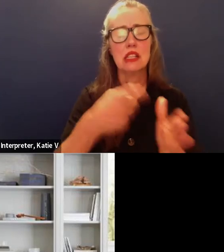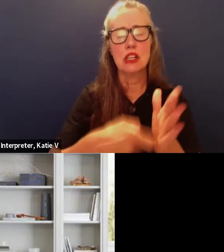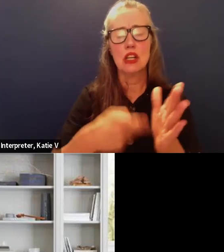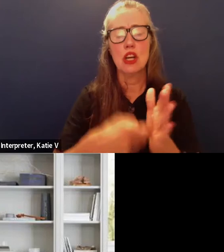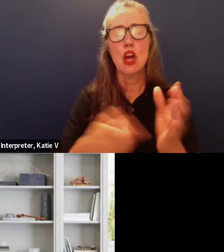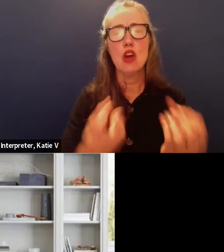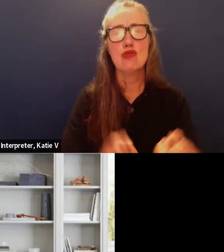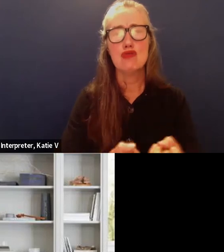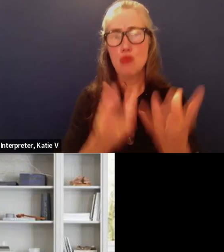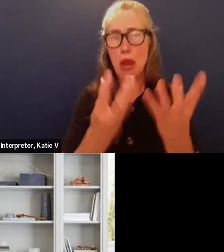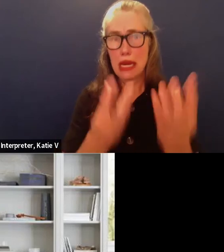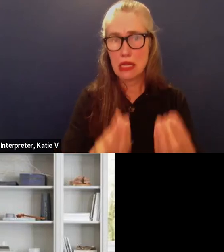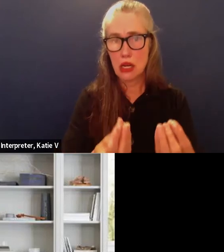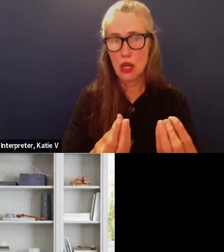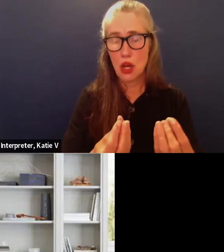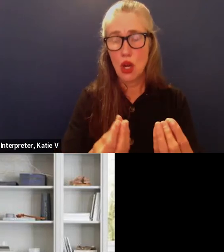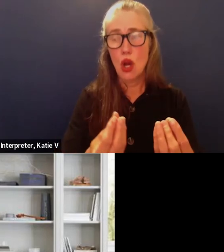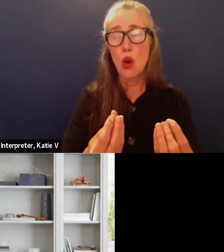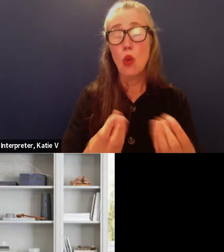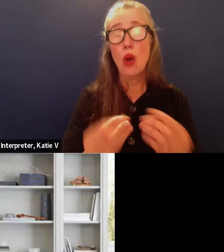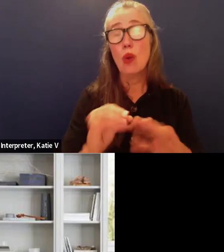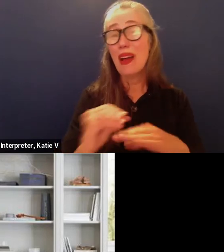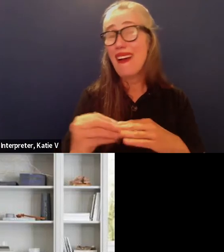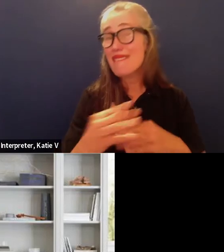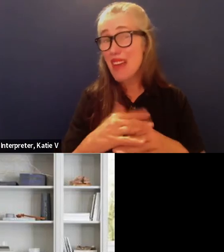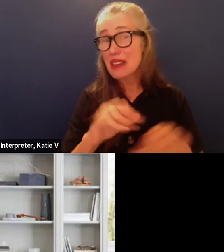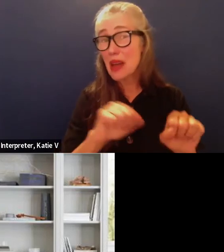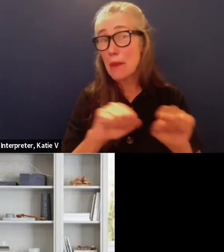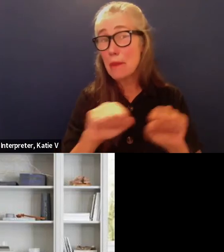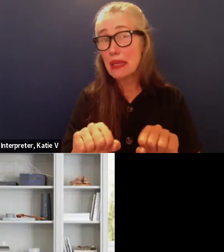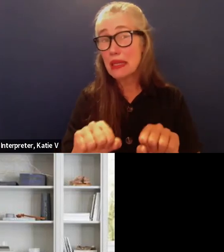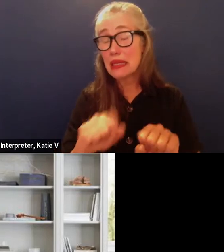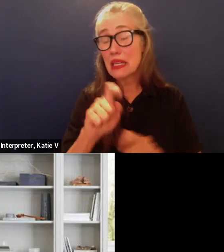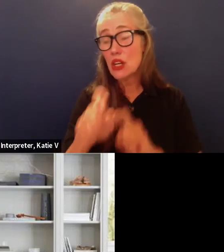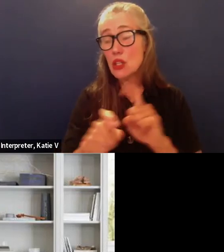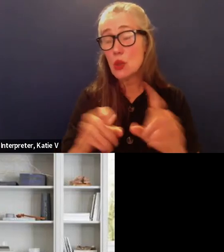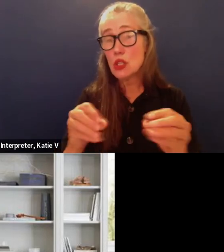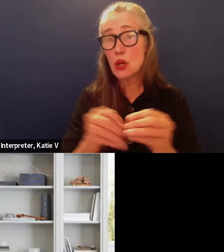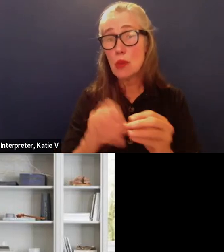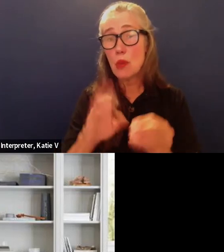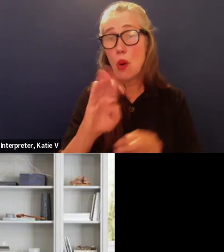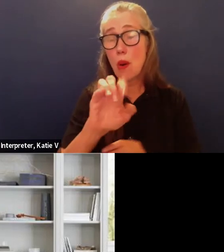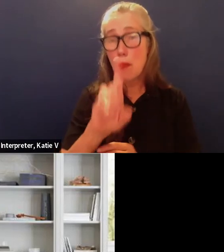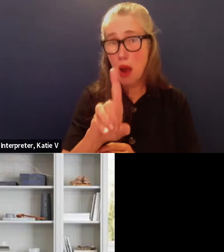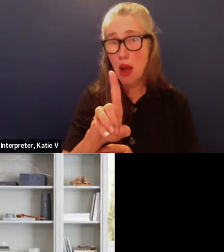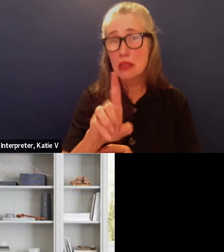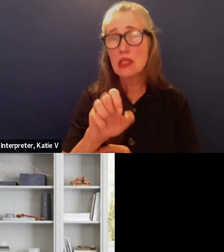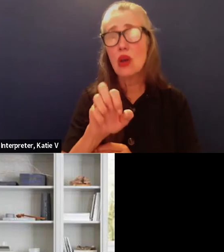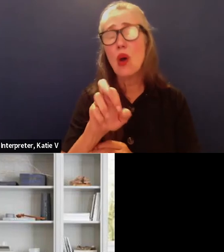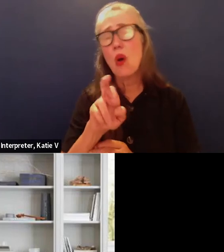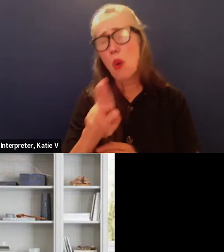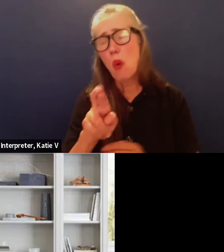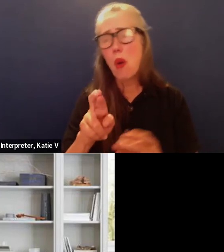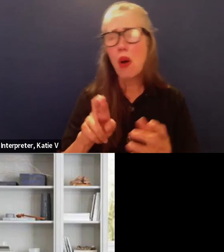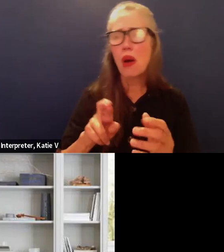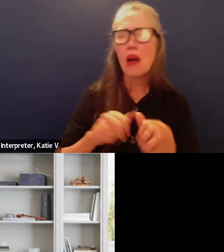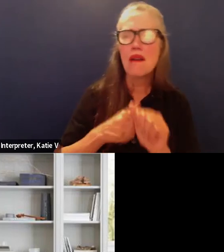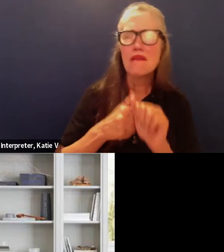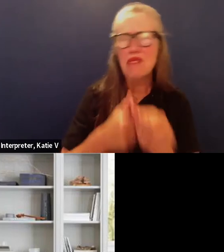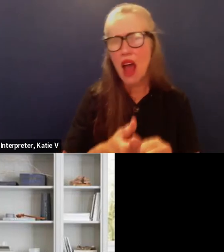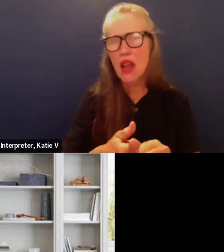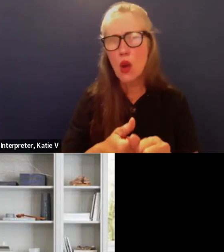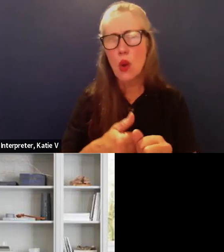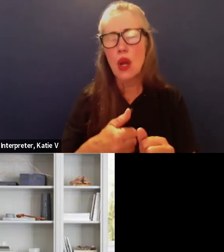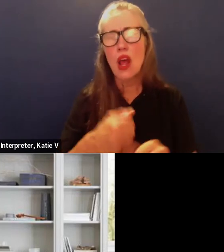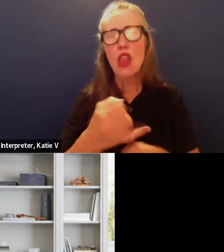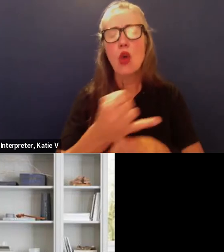to issue more bonds or move around the structure based off of interest rates will be how much